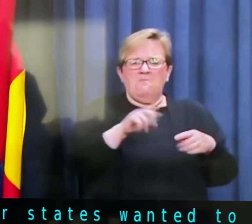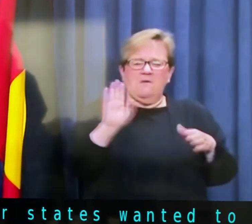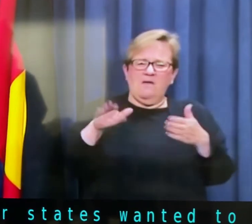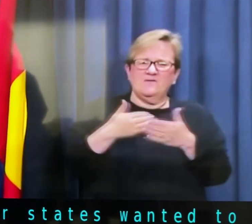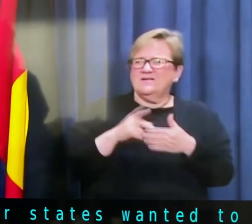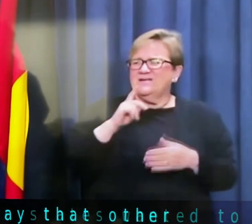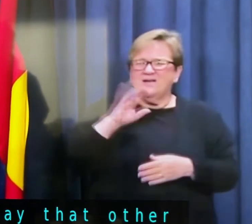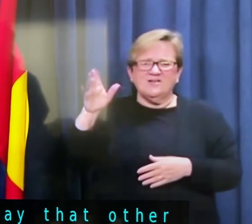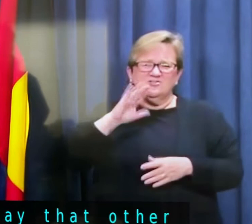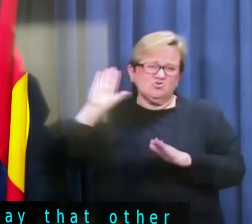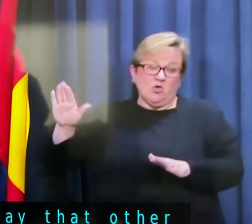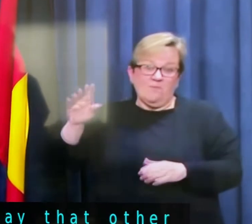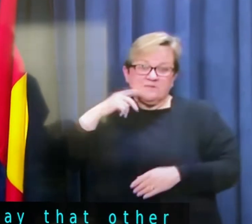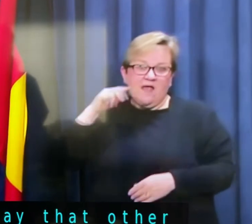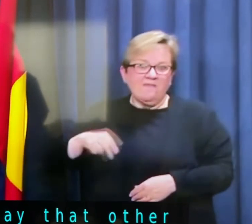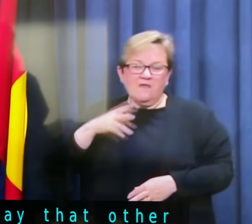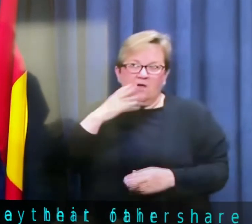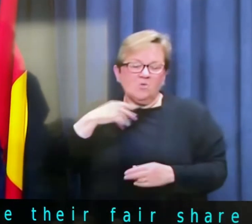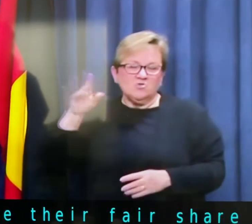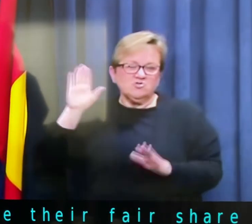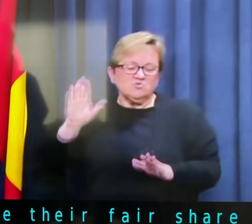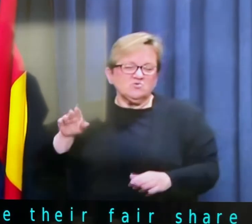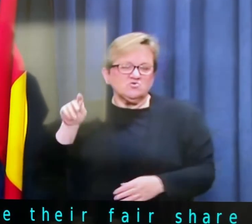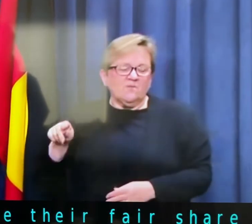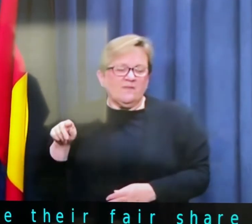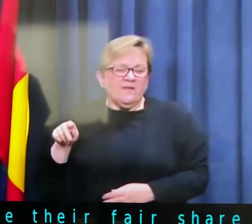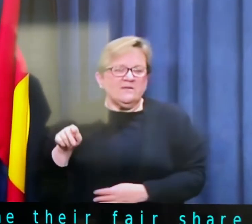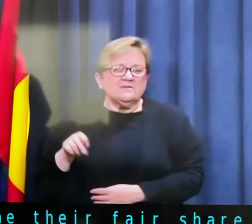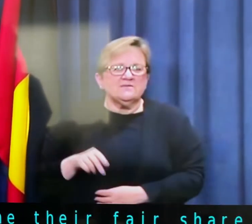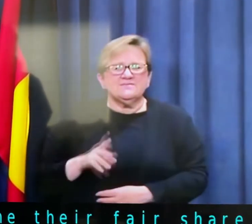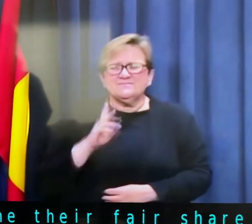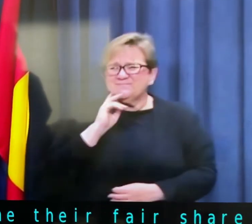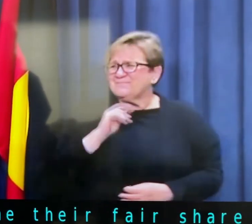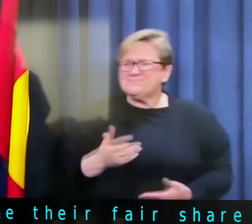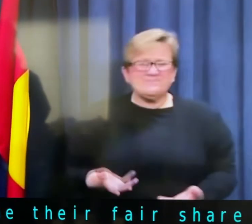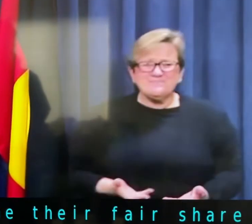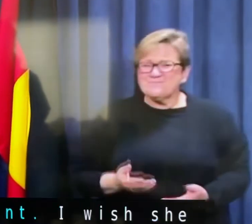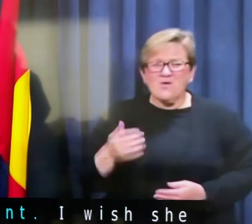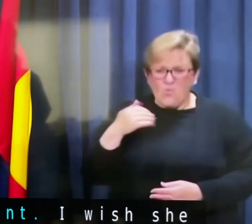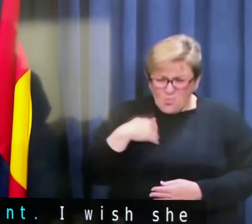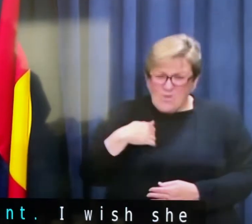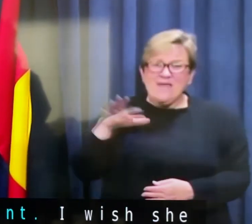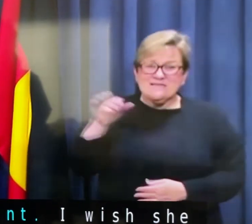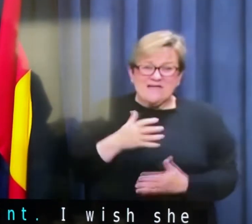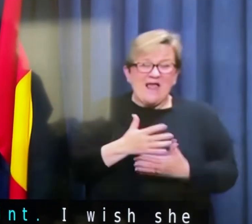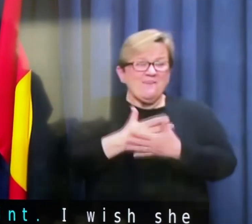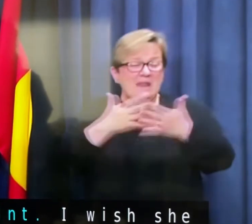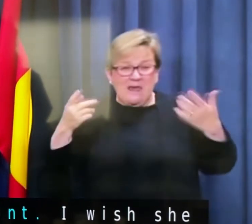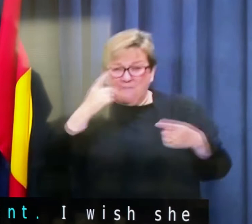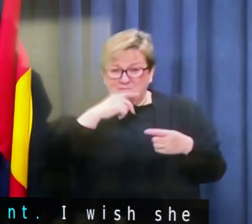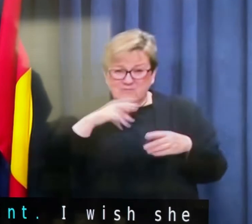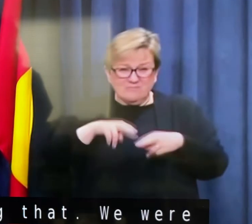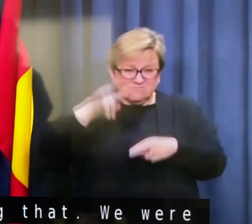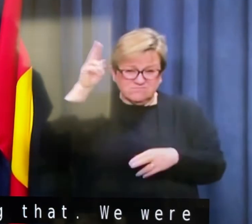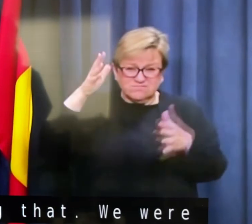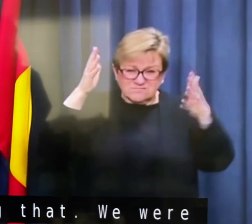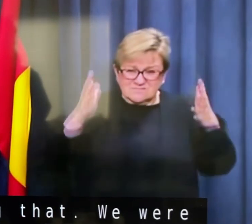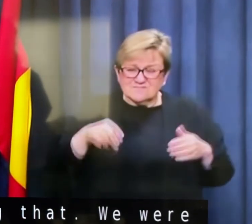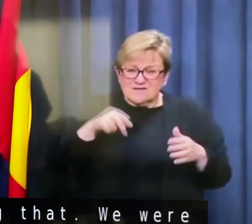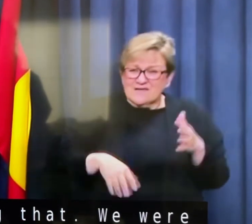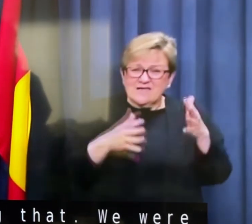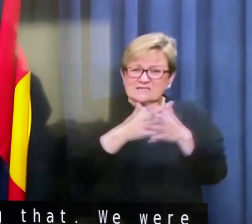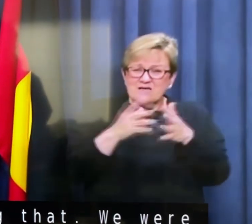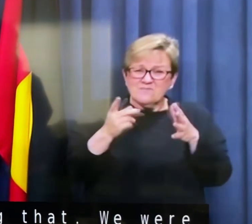So we were taking,